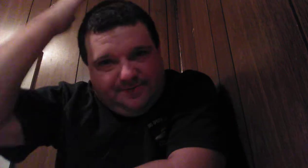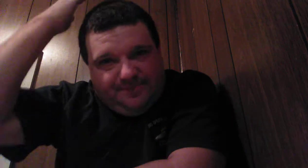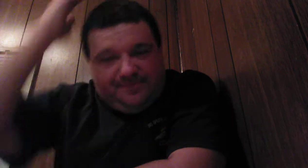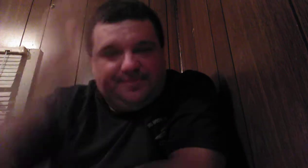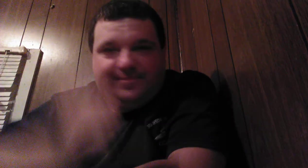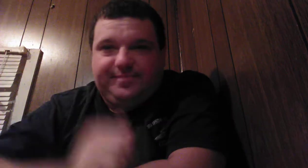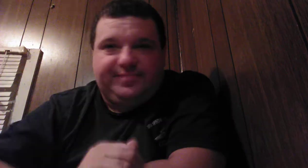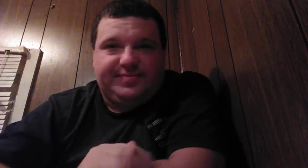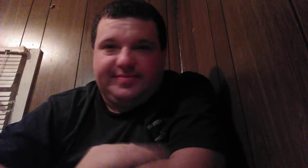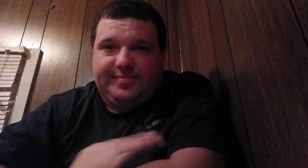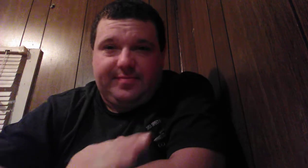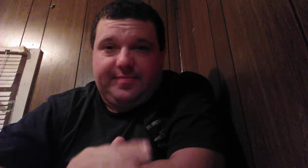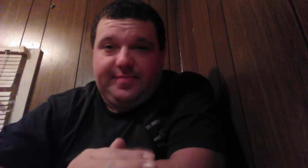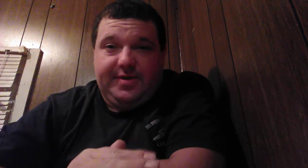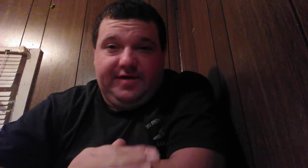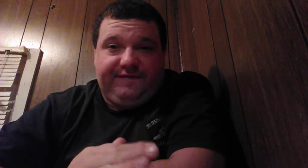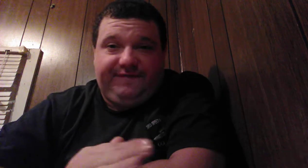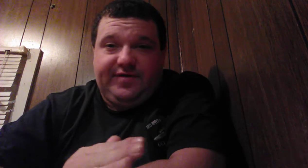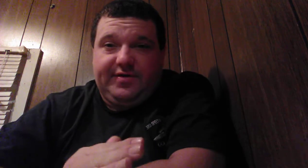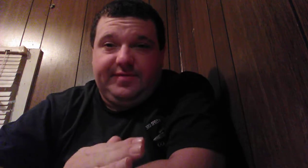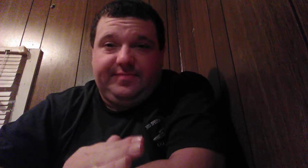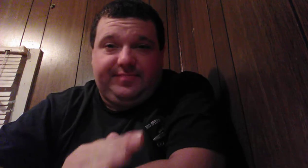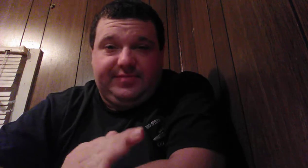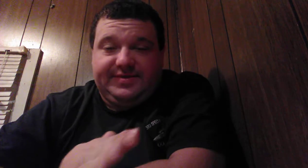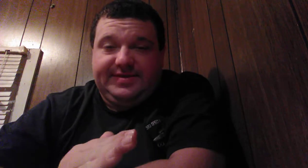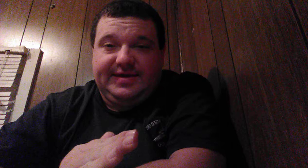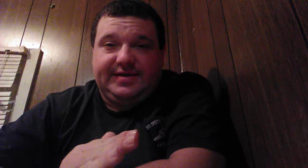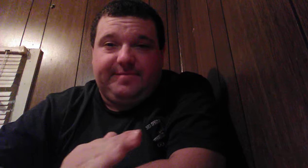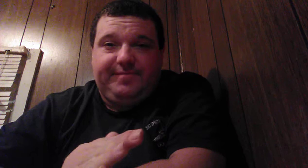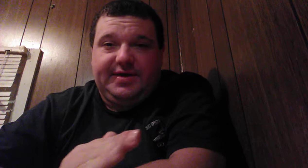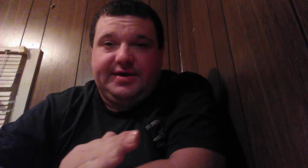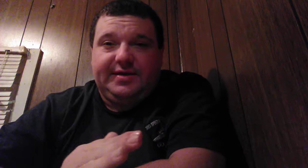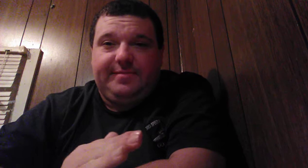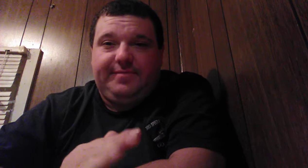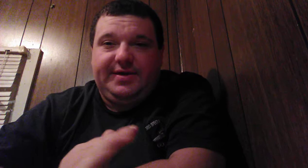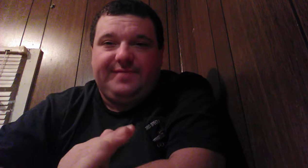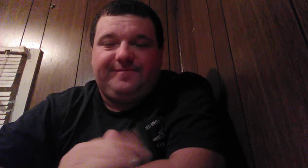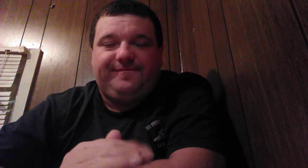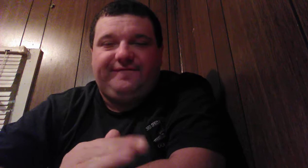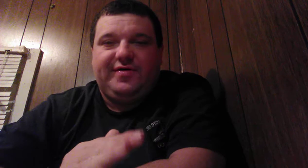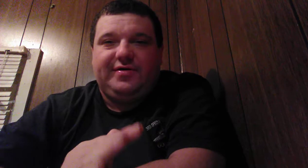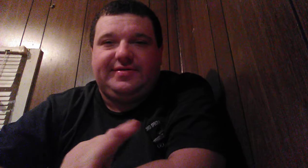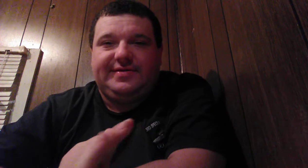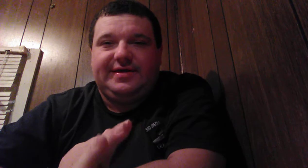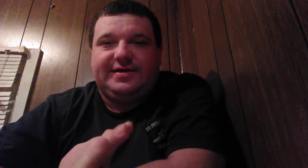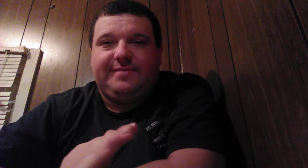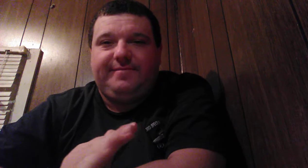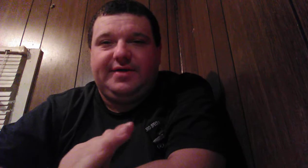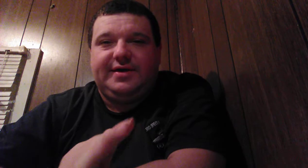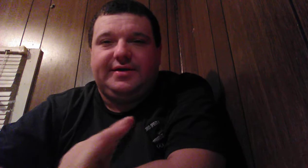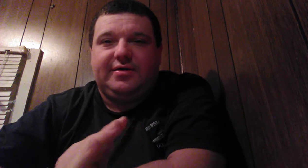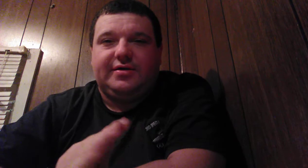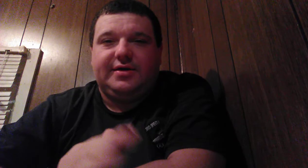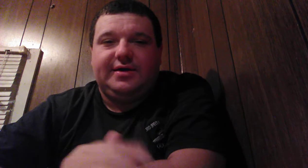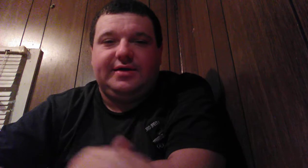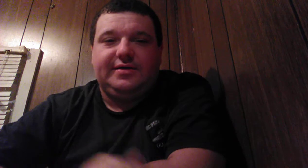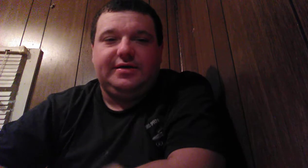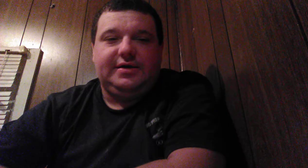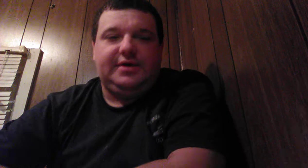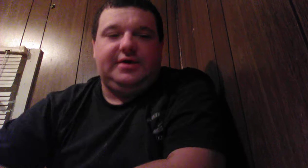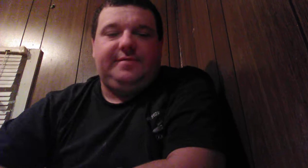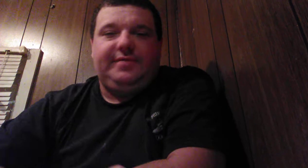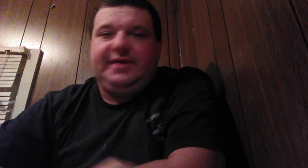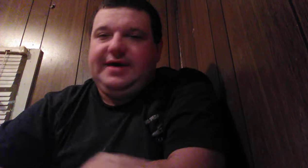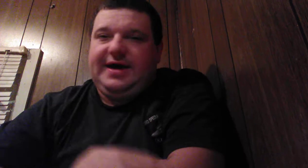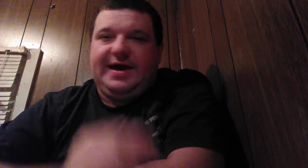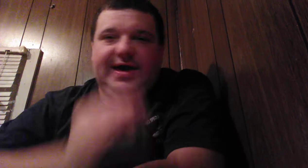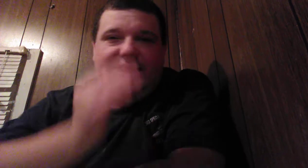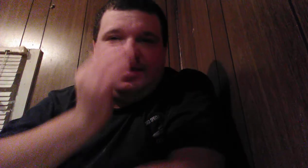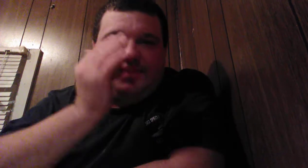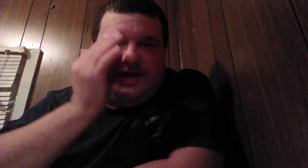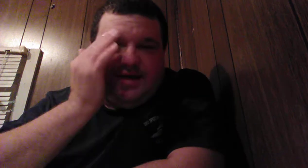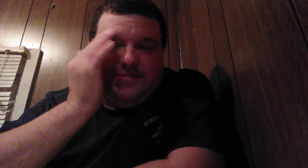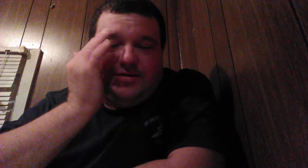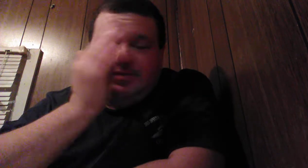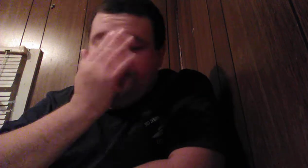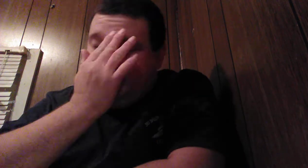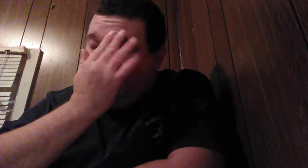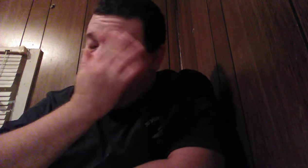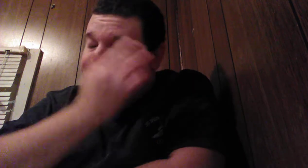very sick big and big very sick big and dark again but yeah I hate the eyebrows I have